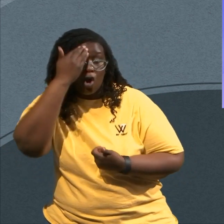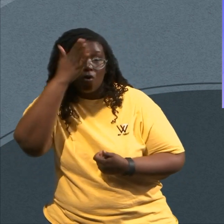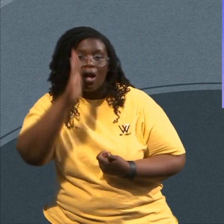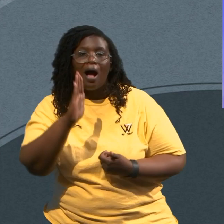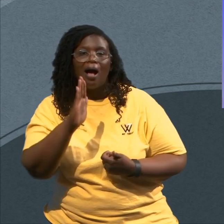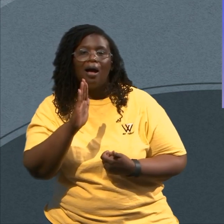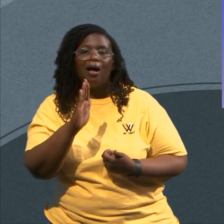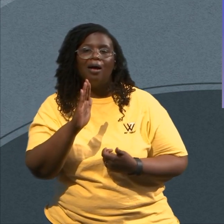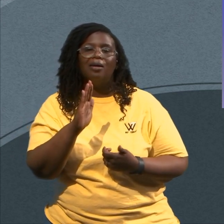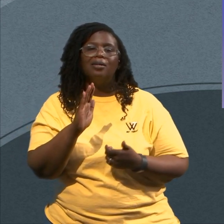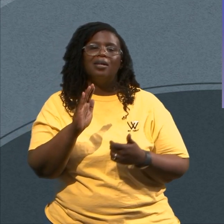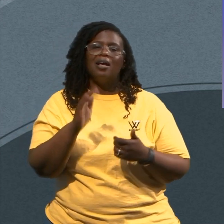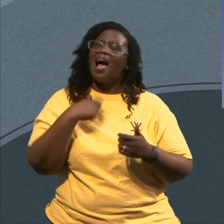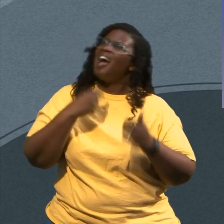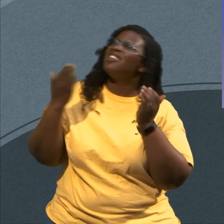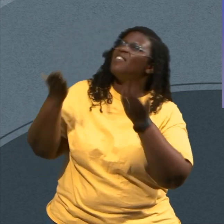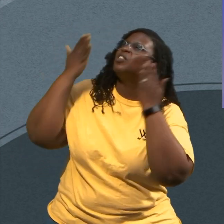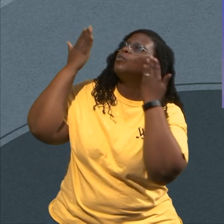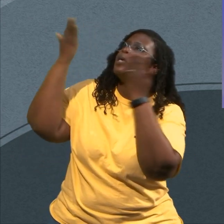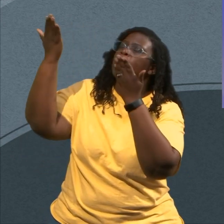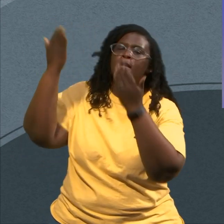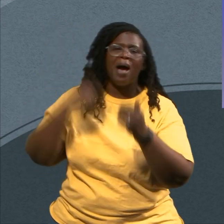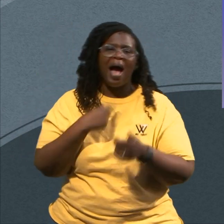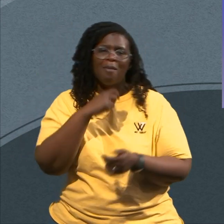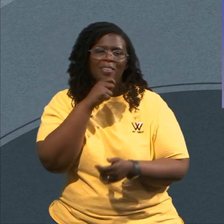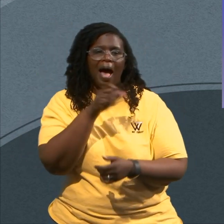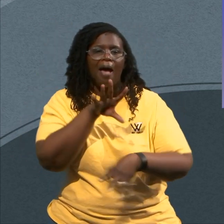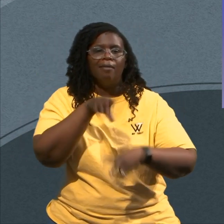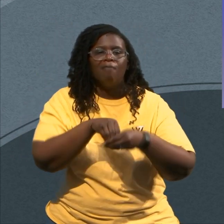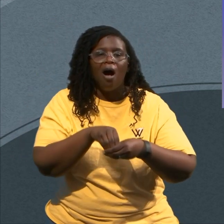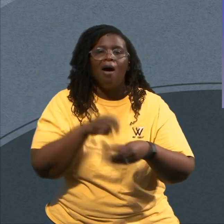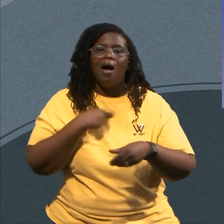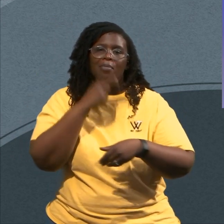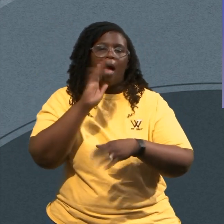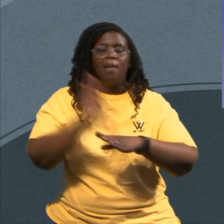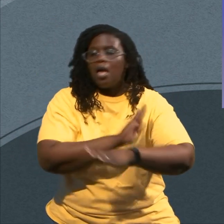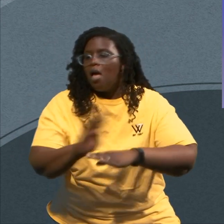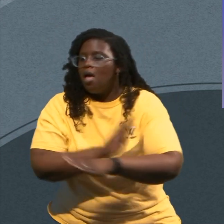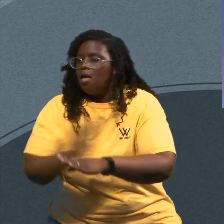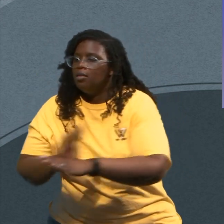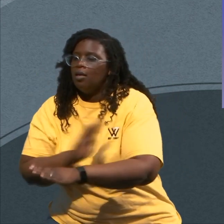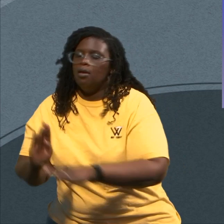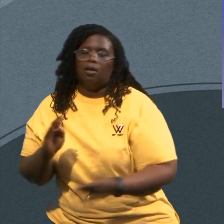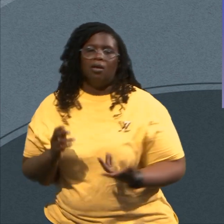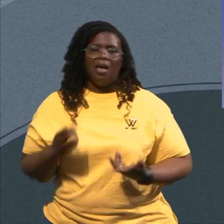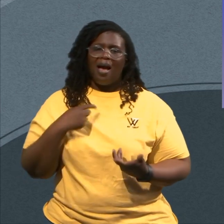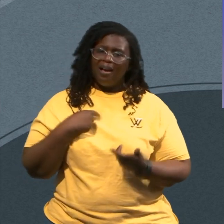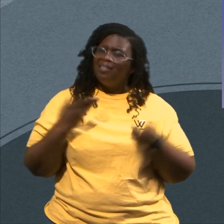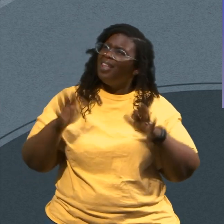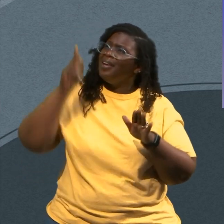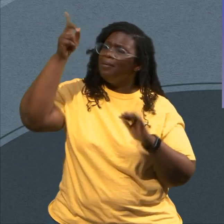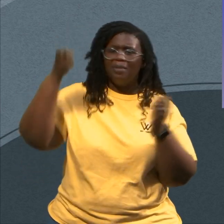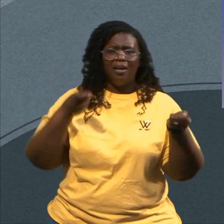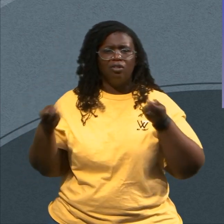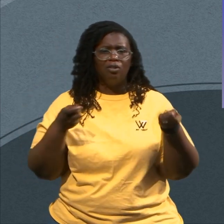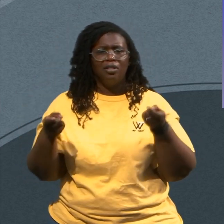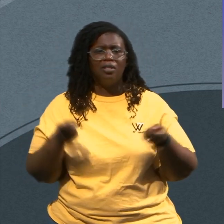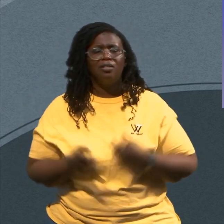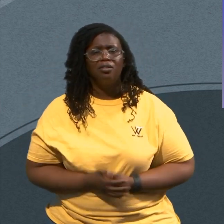It's It's See Y'all So Busy Being Busy That I Don't Realize This Is Going To Be Holy Ghost Let Me